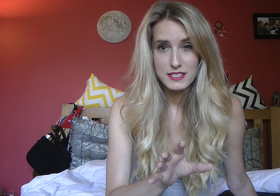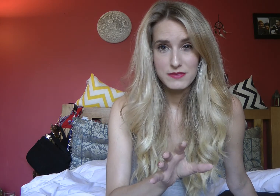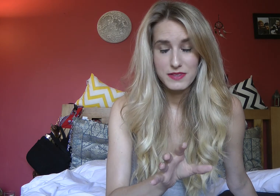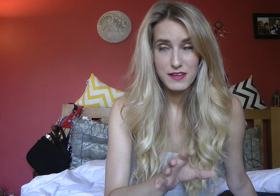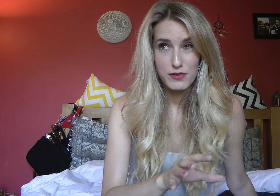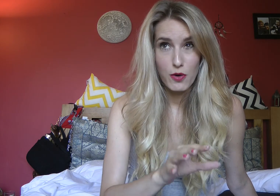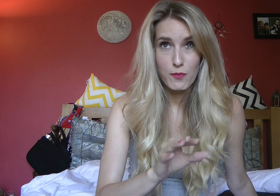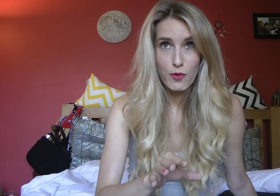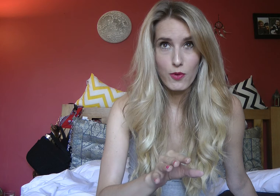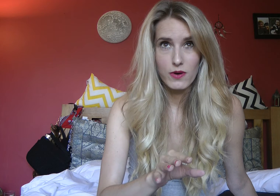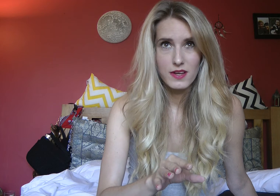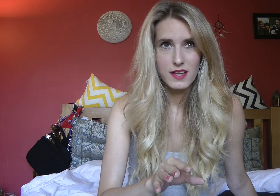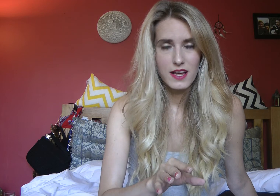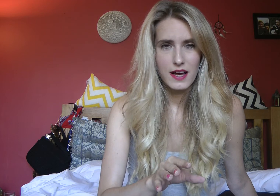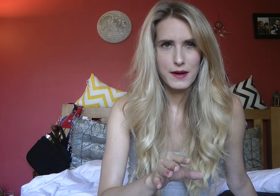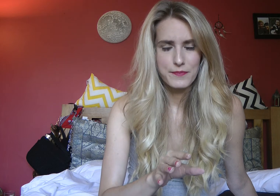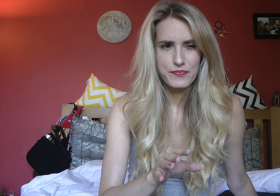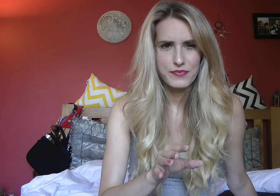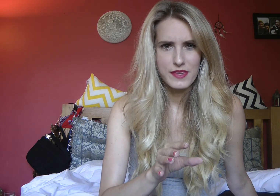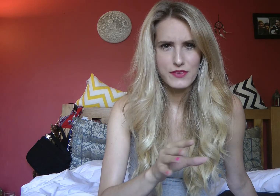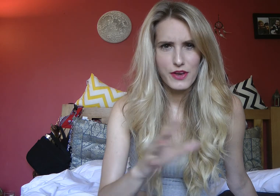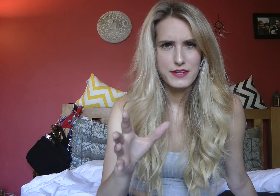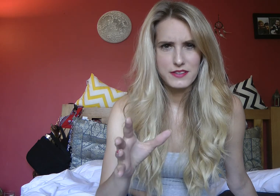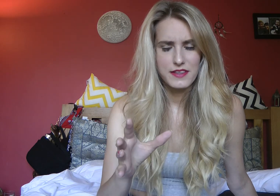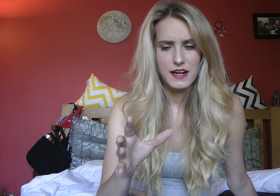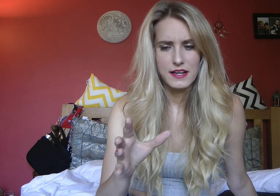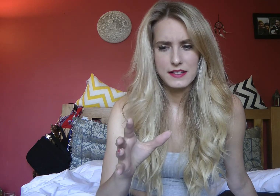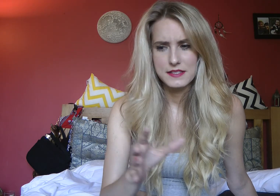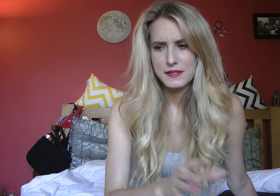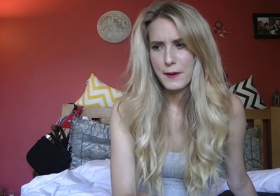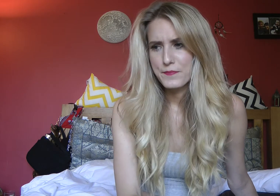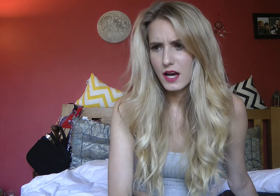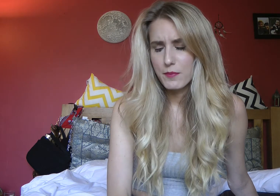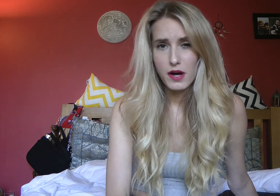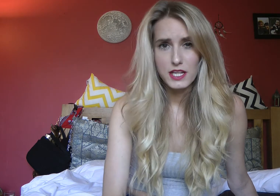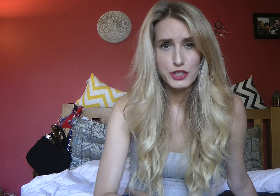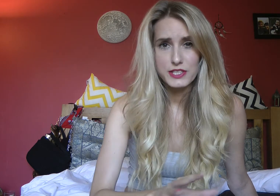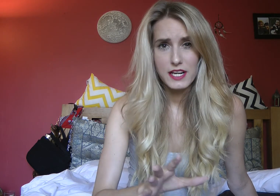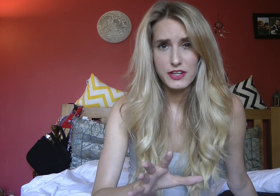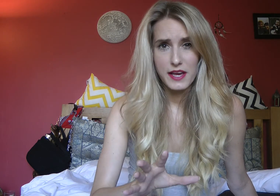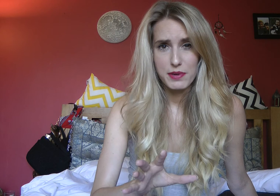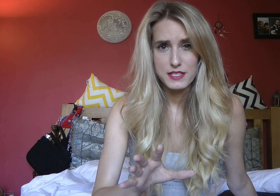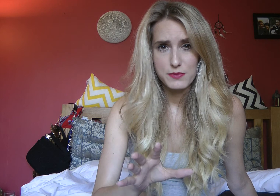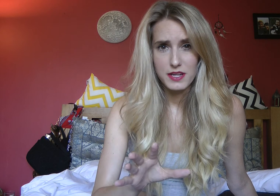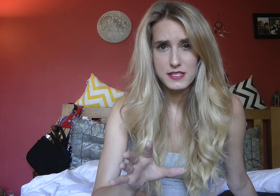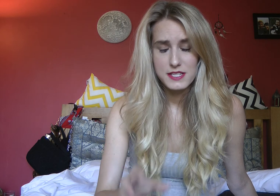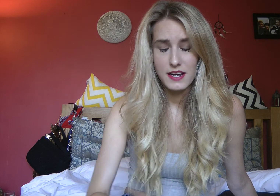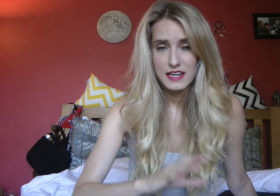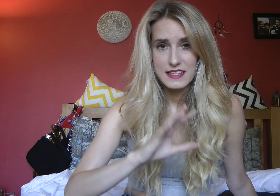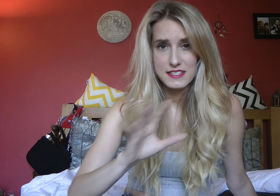if not more to going to a thing like this. Usually I don't get plus ones luckily this